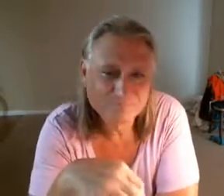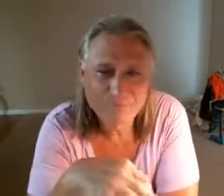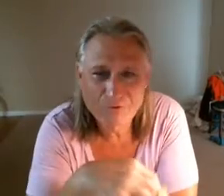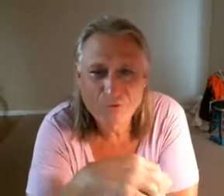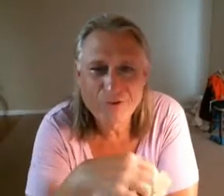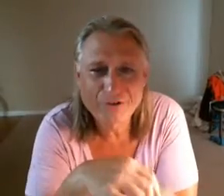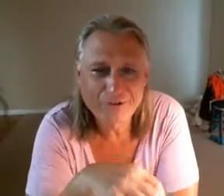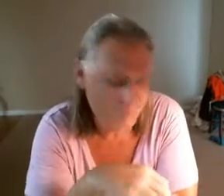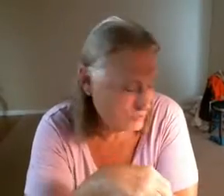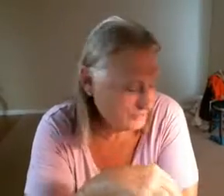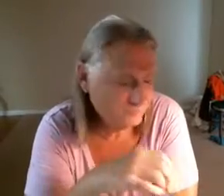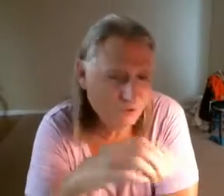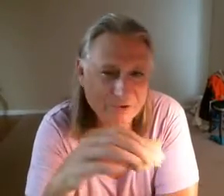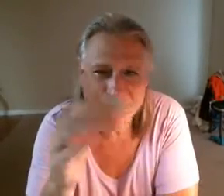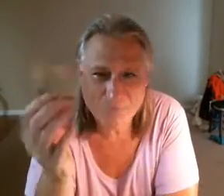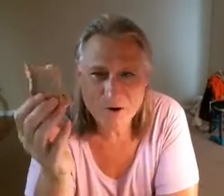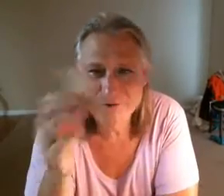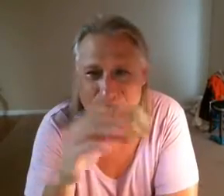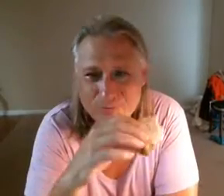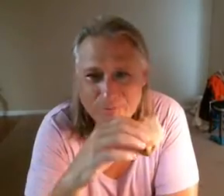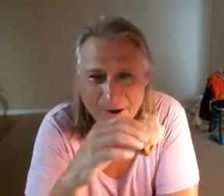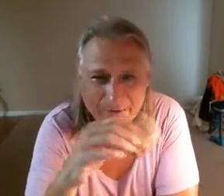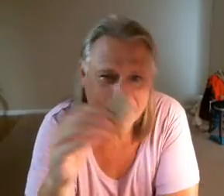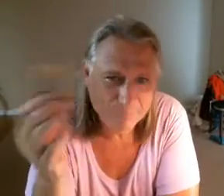two slices of bread and drink this wine it should be back up